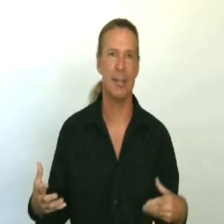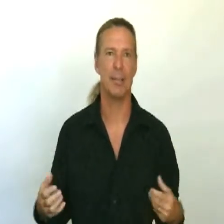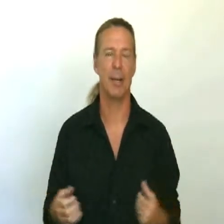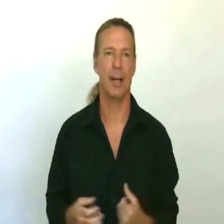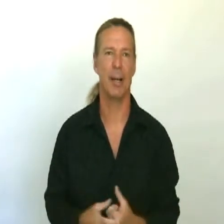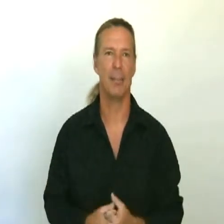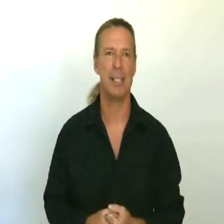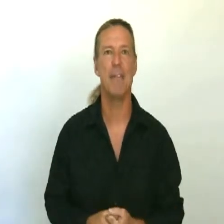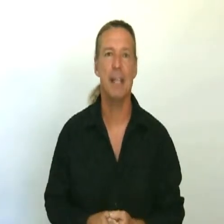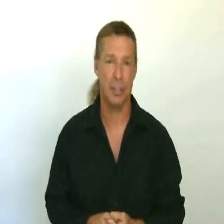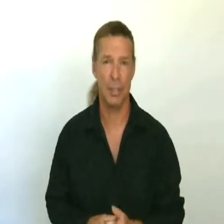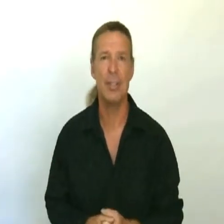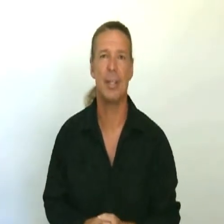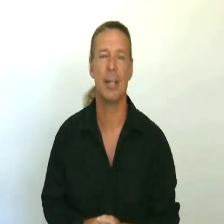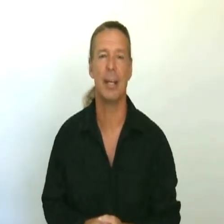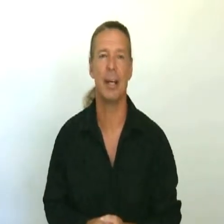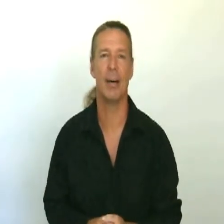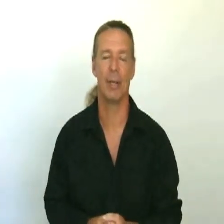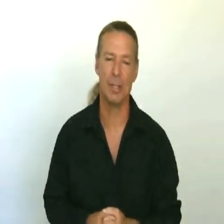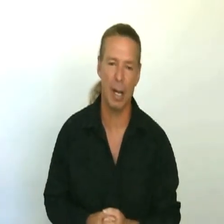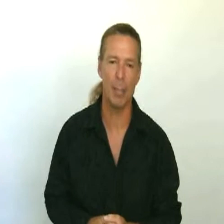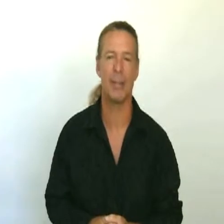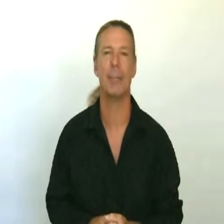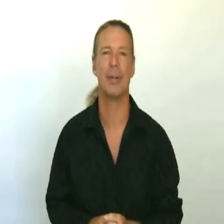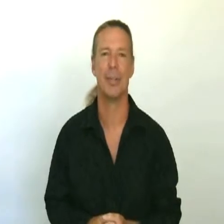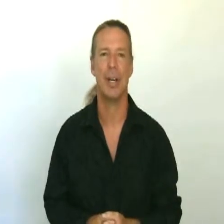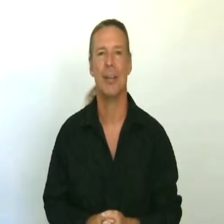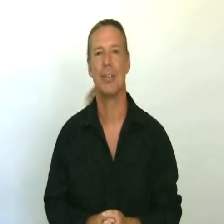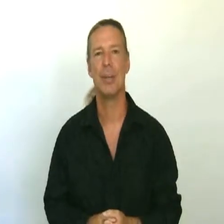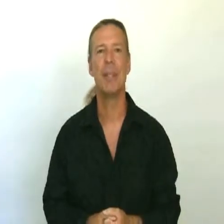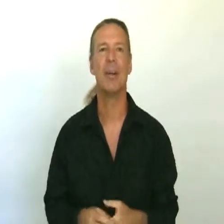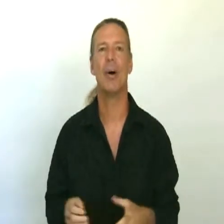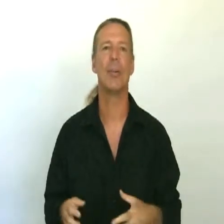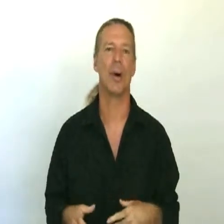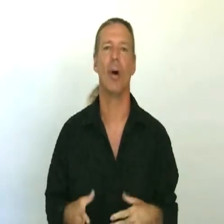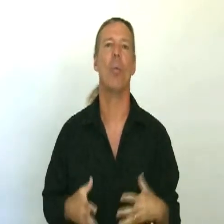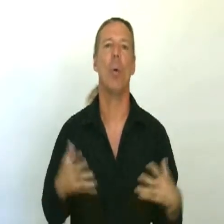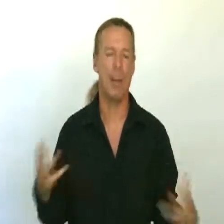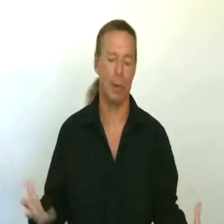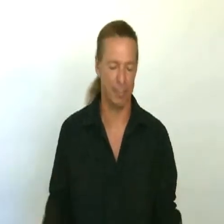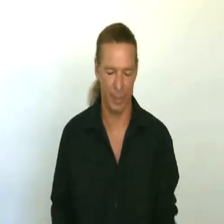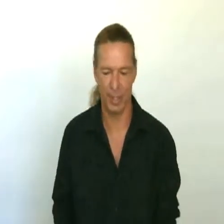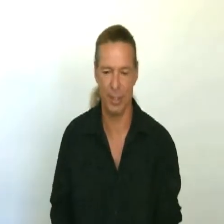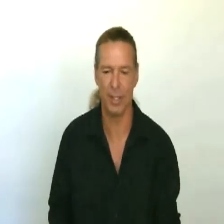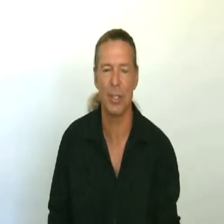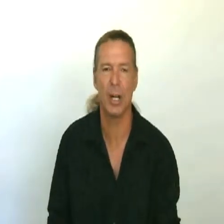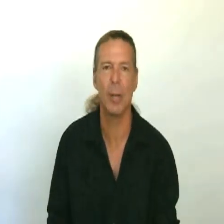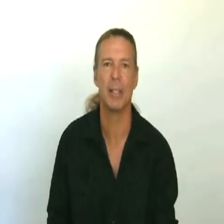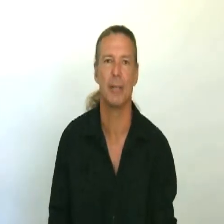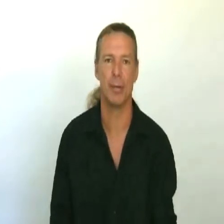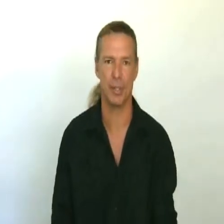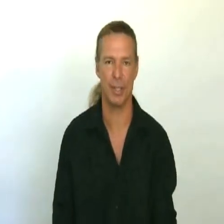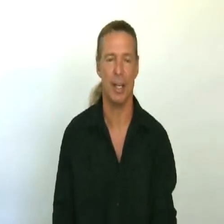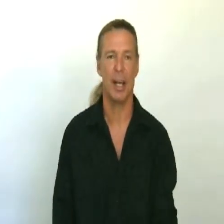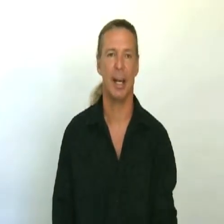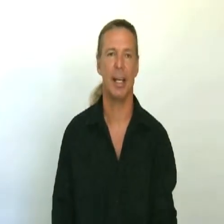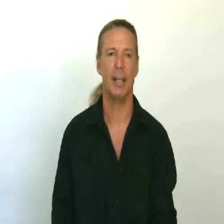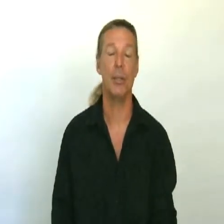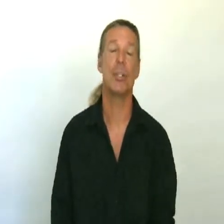of definitions and I want to talk about them. There's something called a wobble. Let's talk about that first because it usually